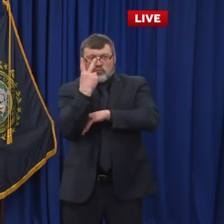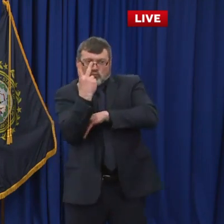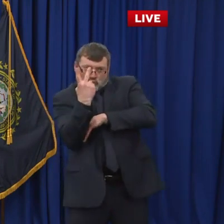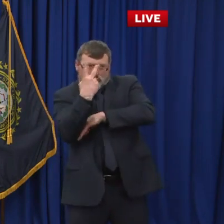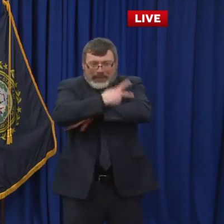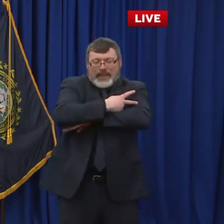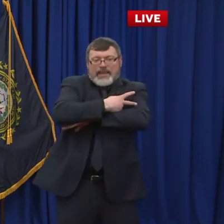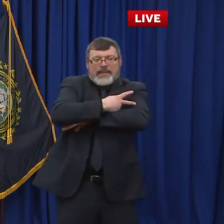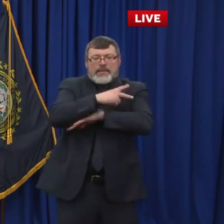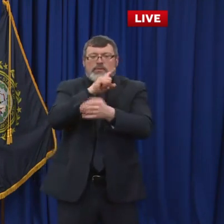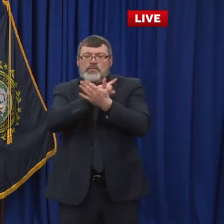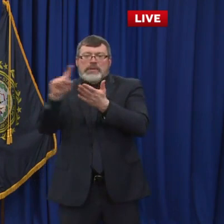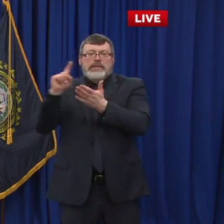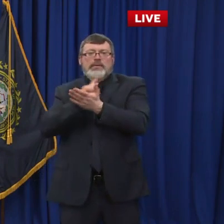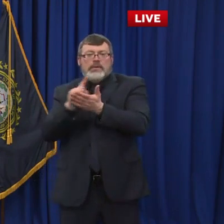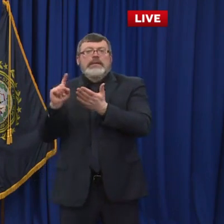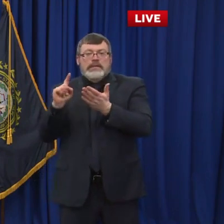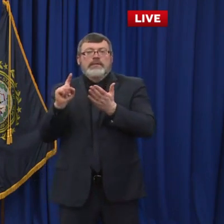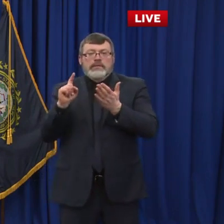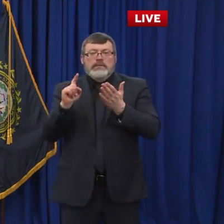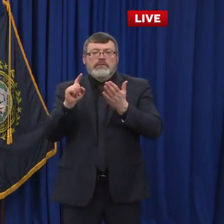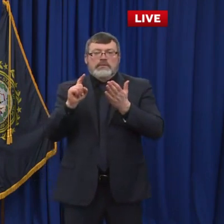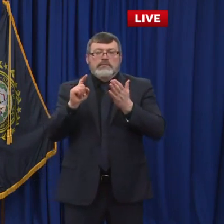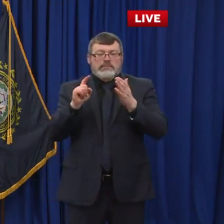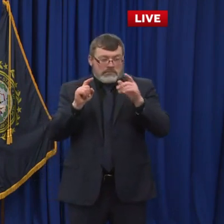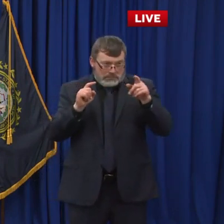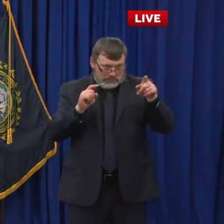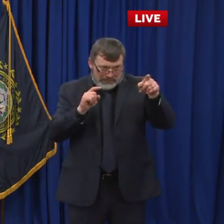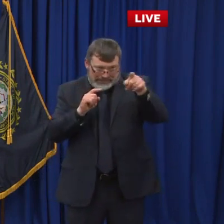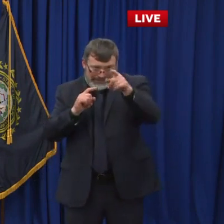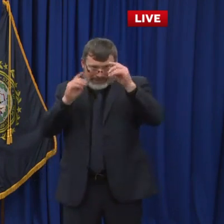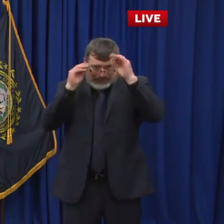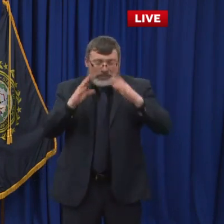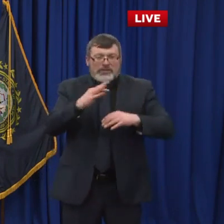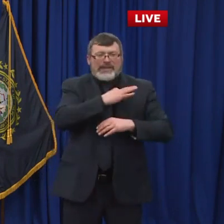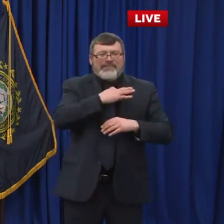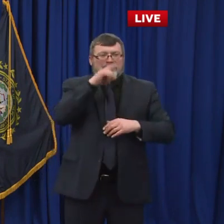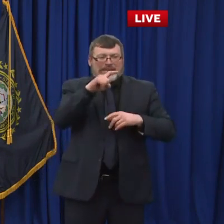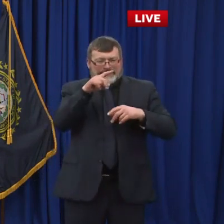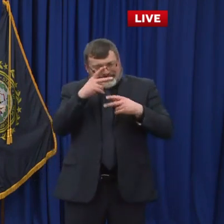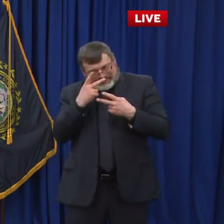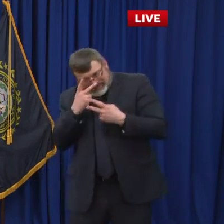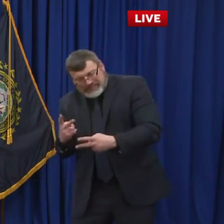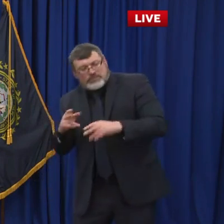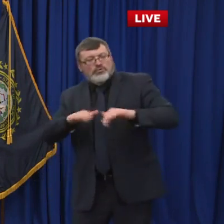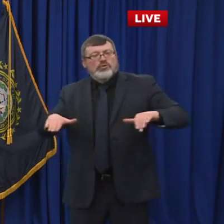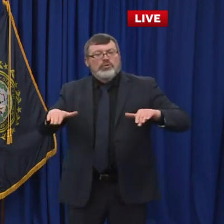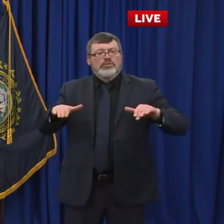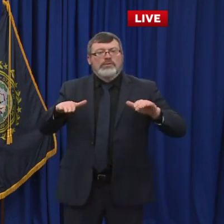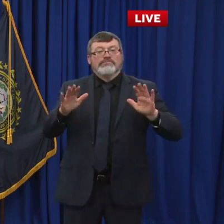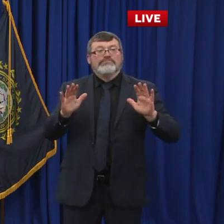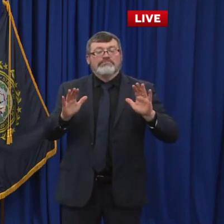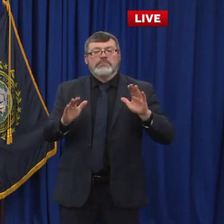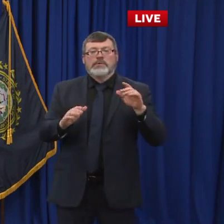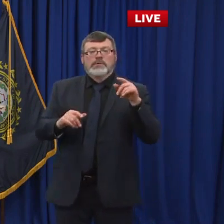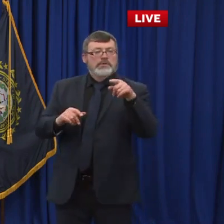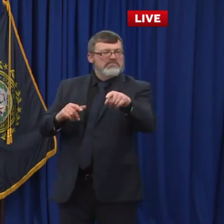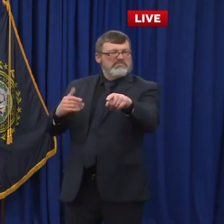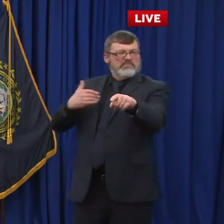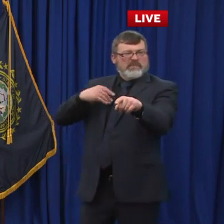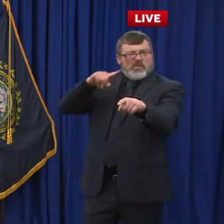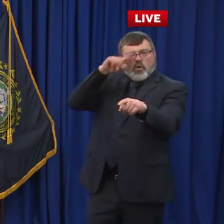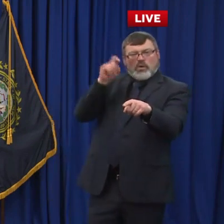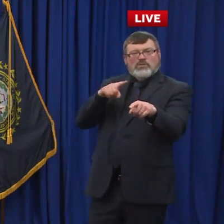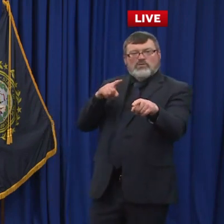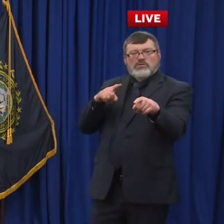and the kids in so many different ways. With that, we can open up for questions. Paula, how are you? Hi, I was interested in what